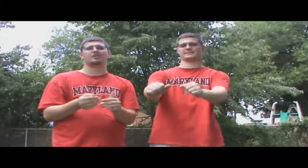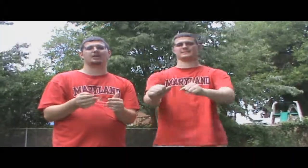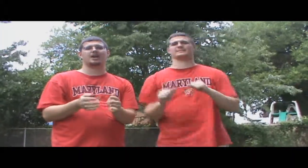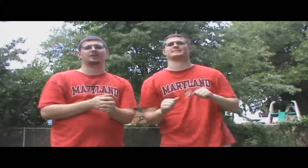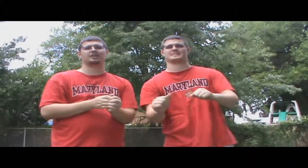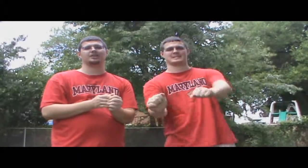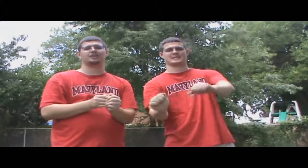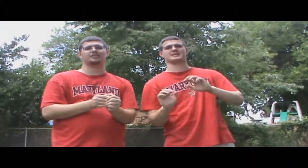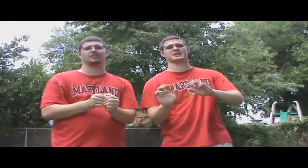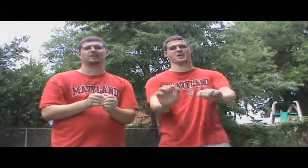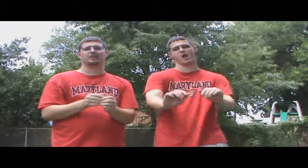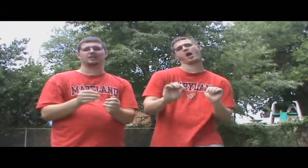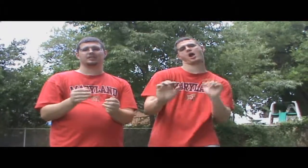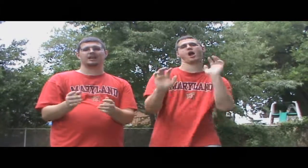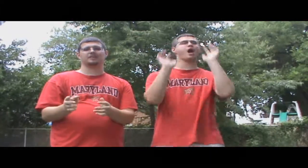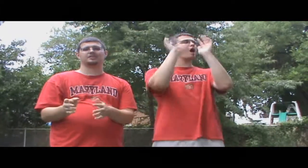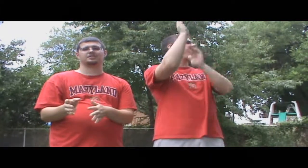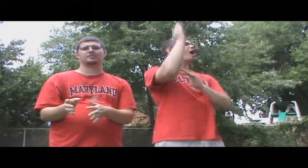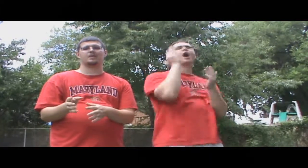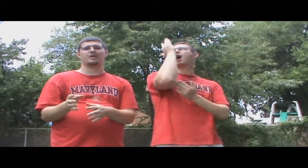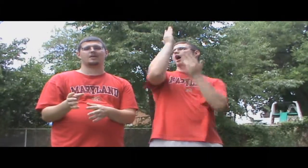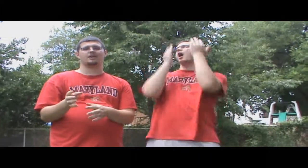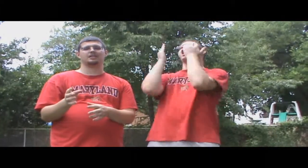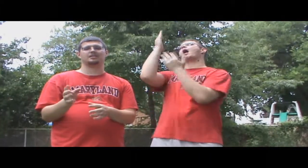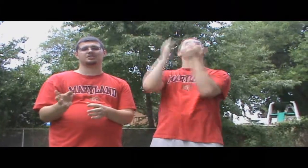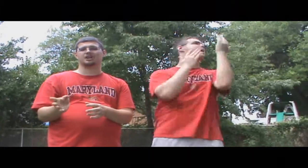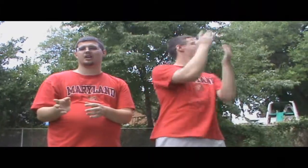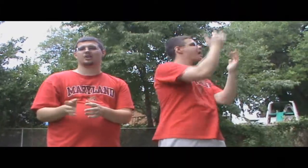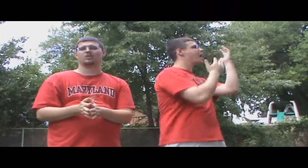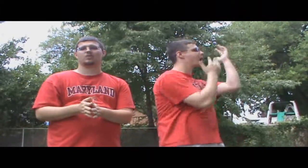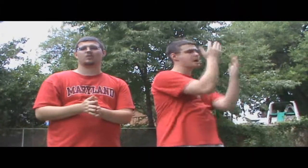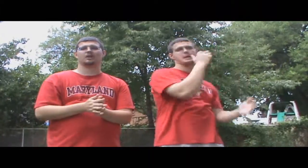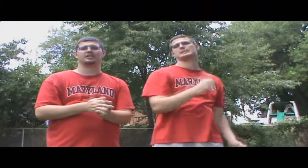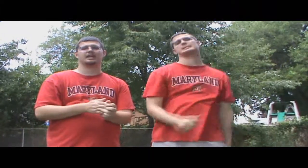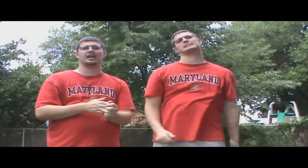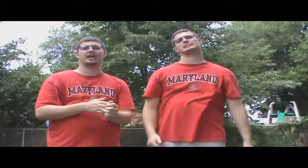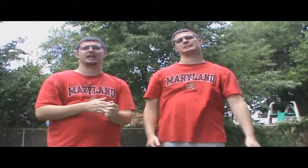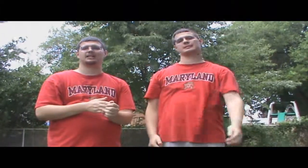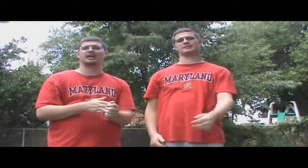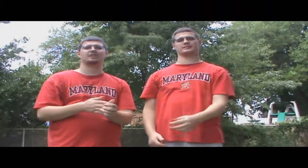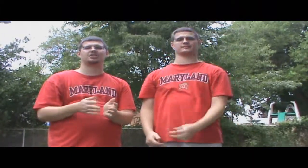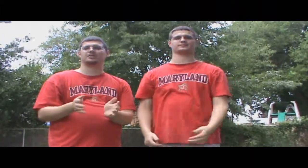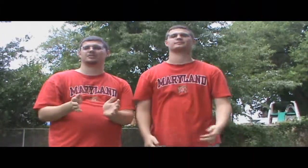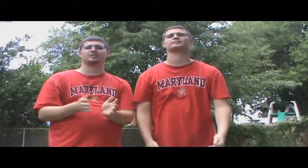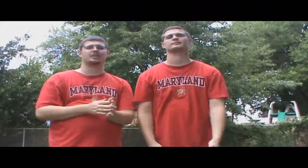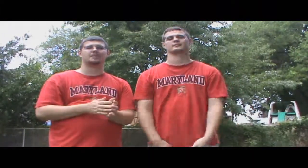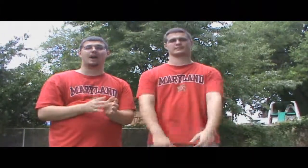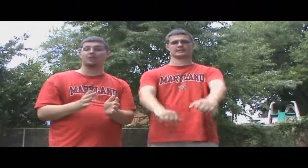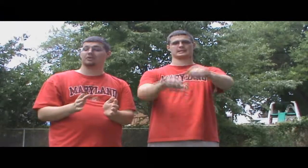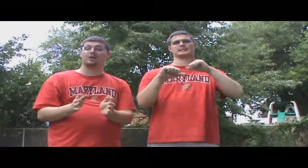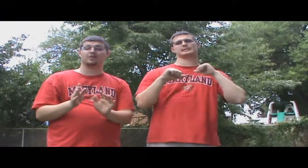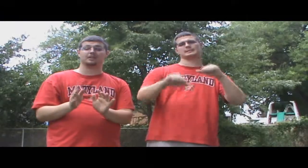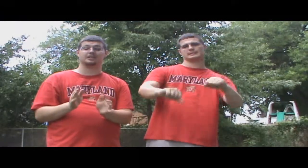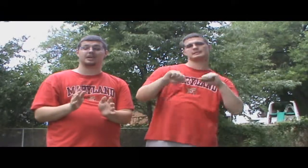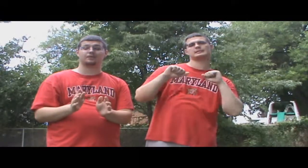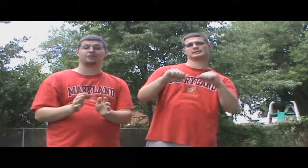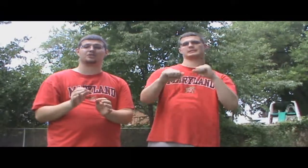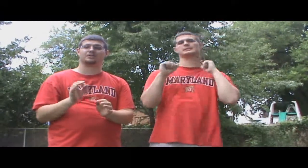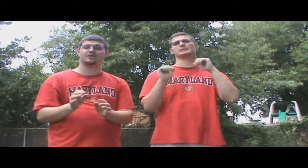coming out in either the end of this month, end of this year, or in the next year sometime. I don't know, in the near future, the